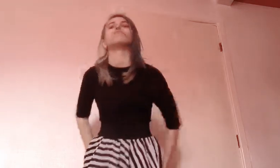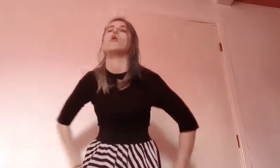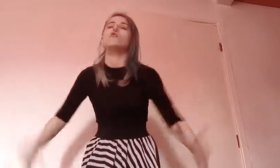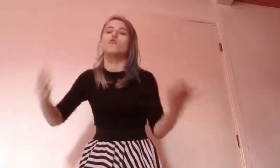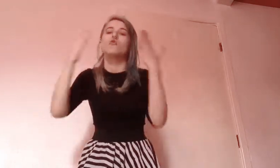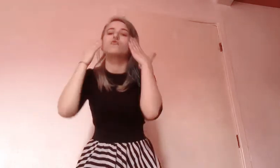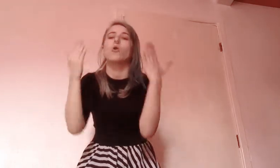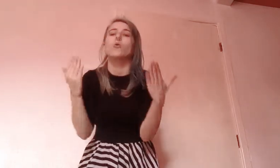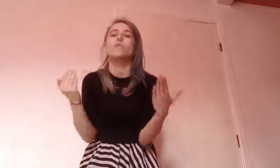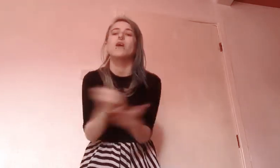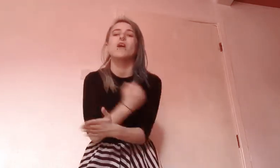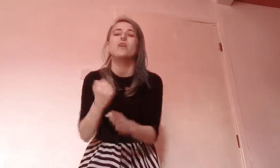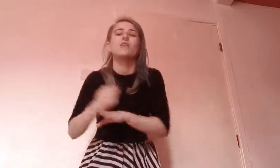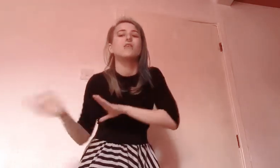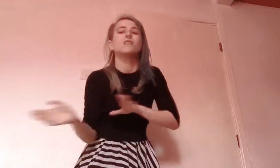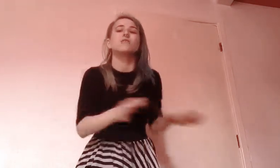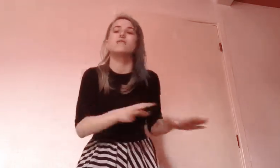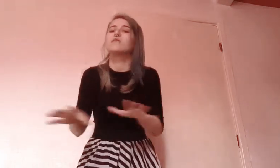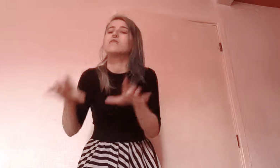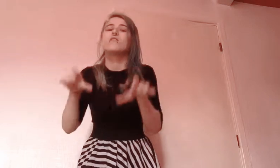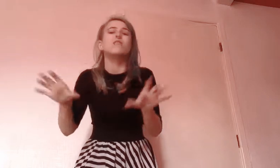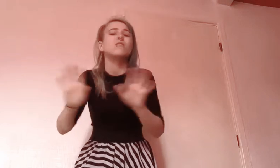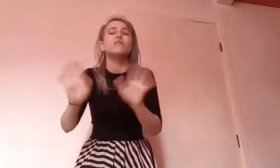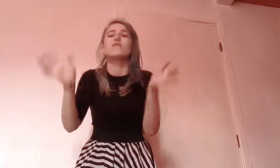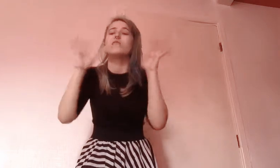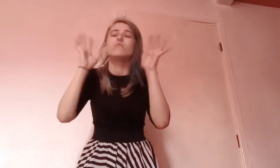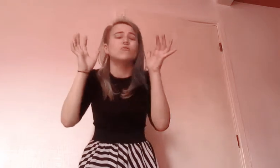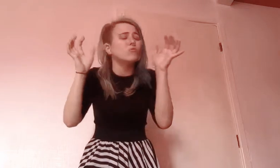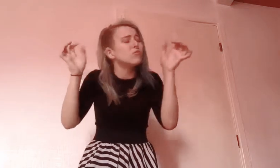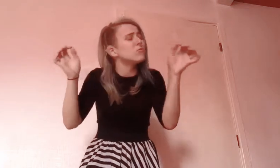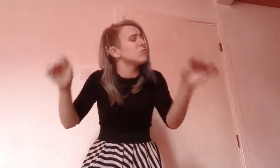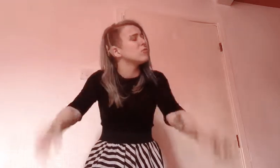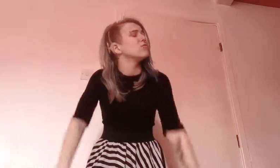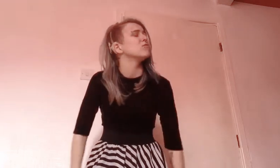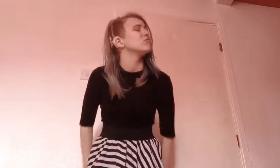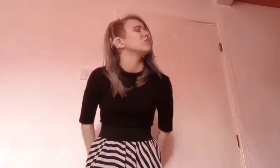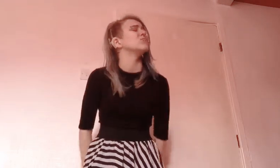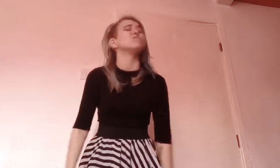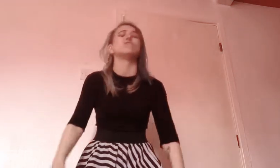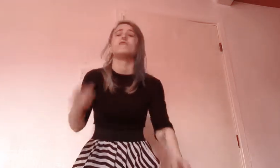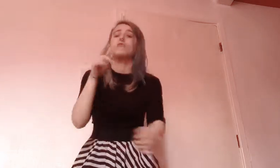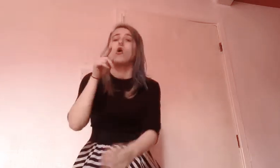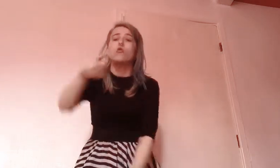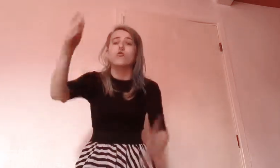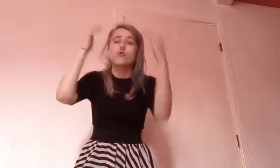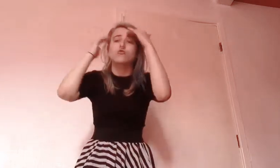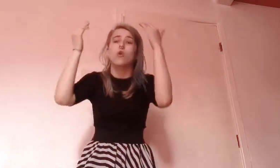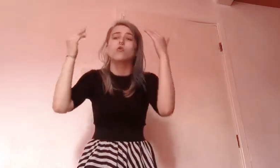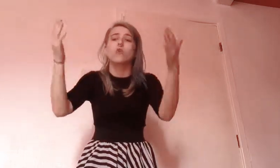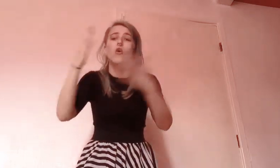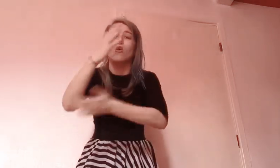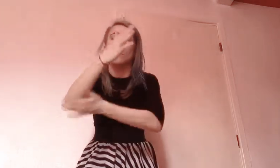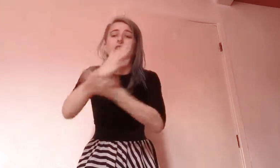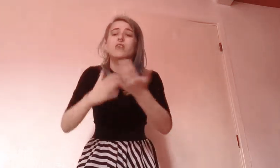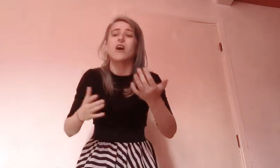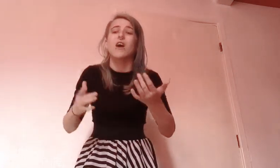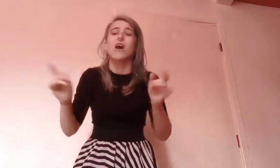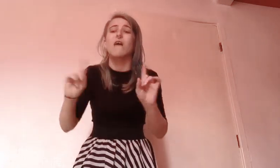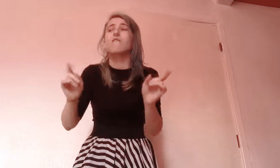Please don't make any sudden moves You don't know the half